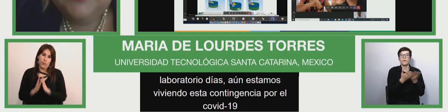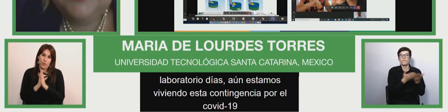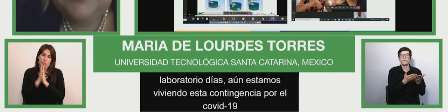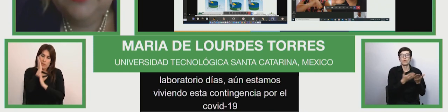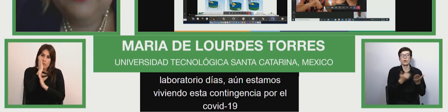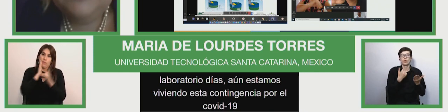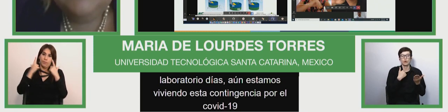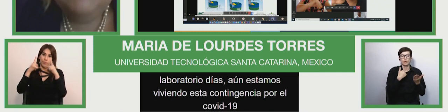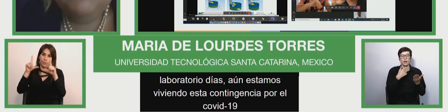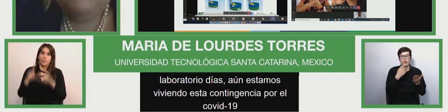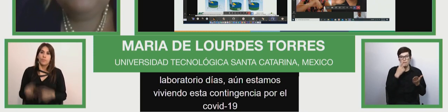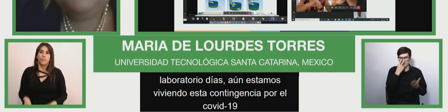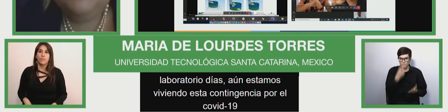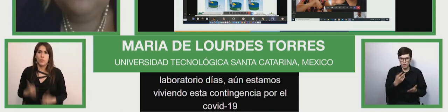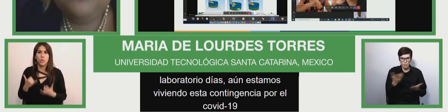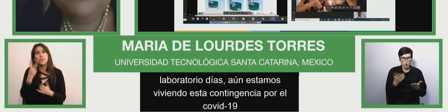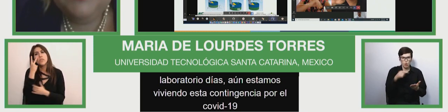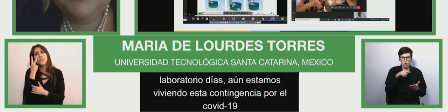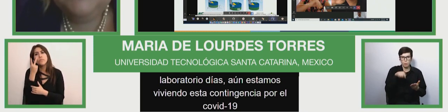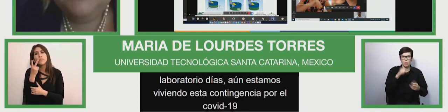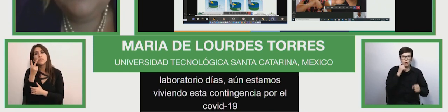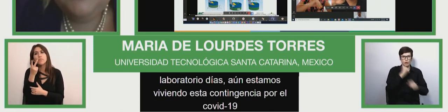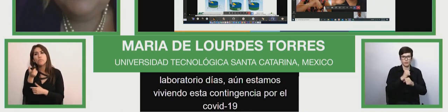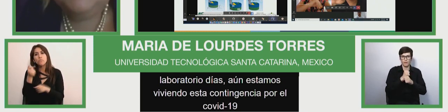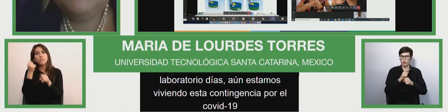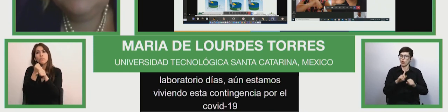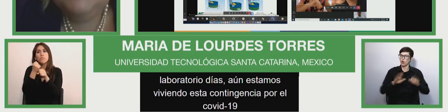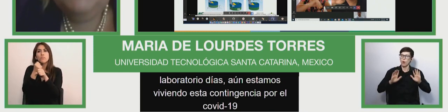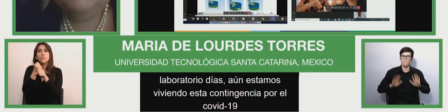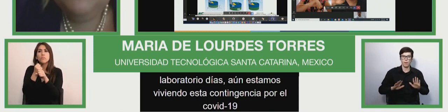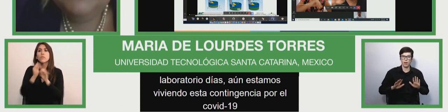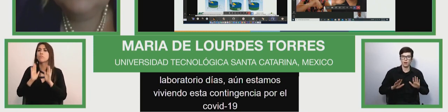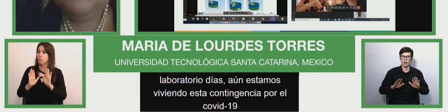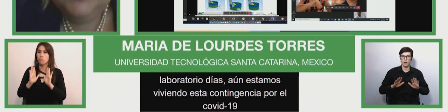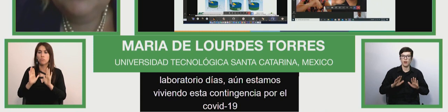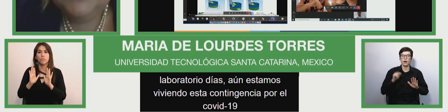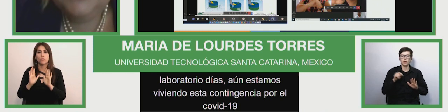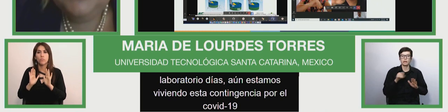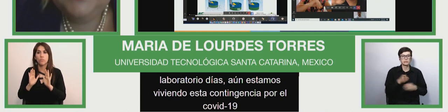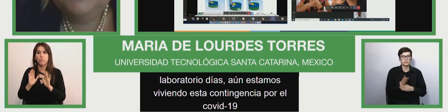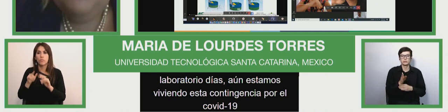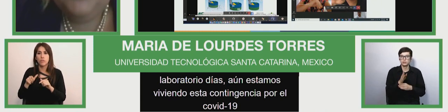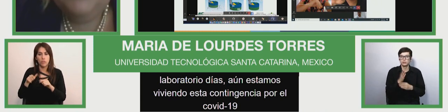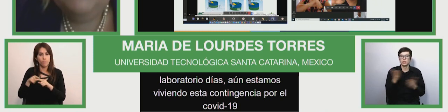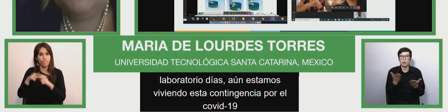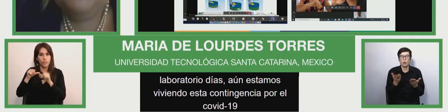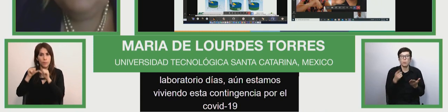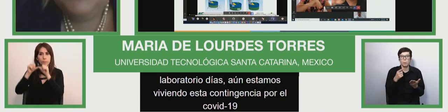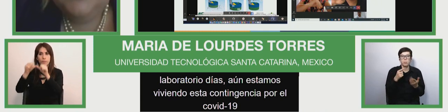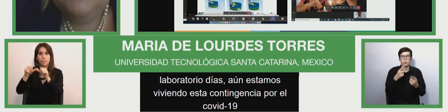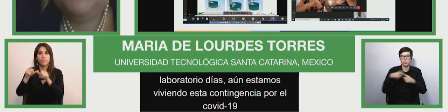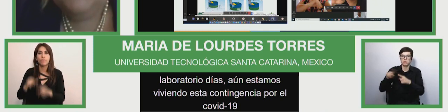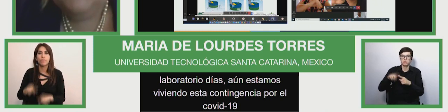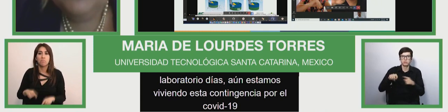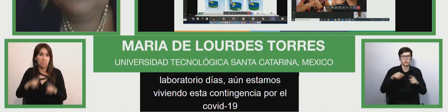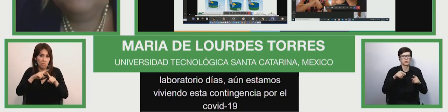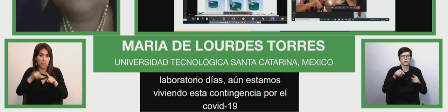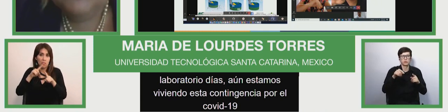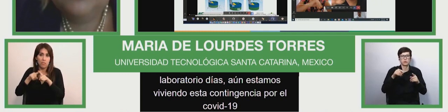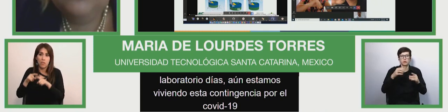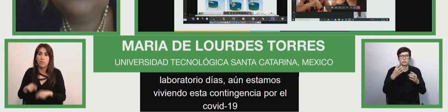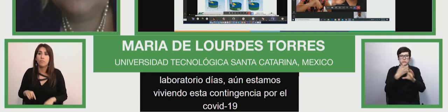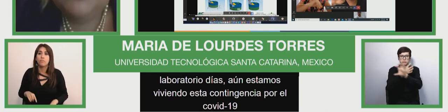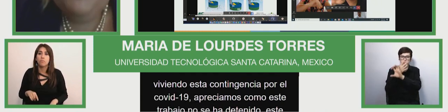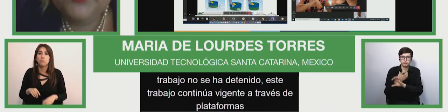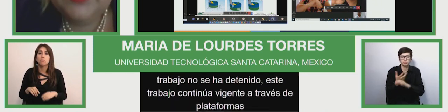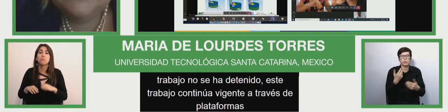because we are what we're living through because of kobe 19 we can have people to work and we can so